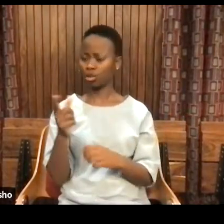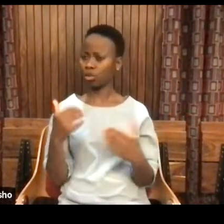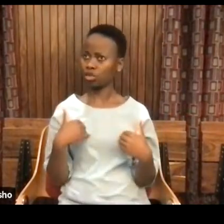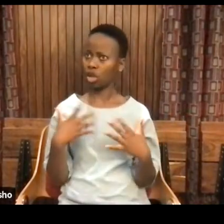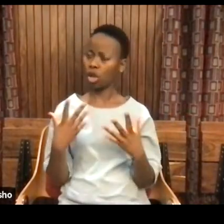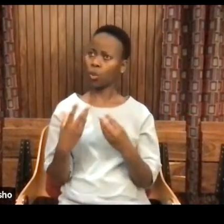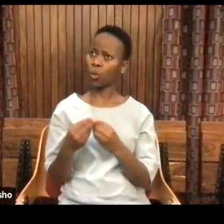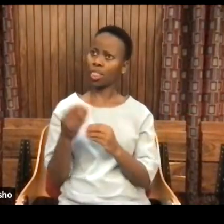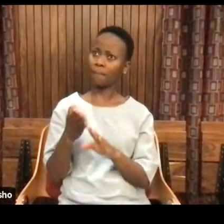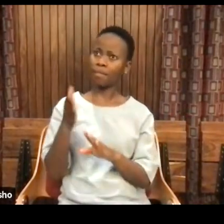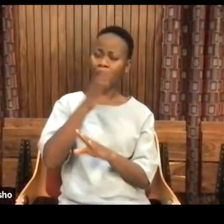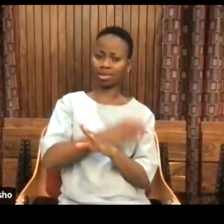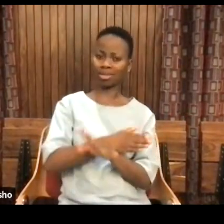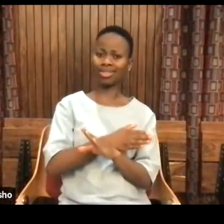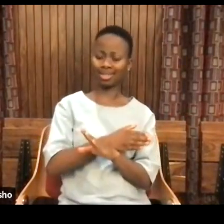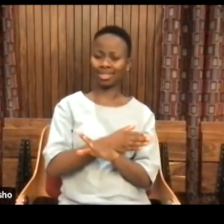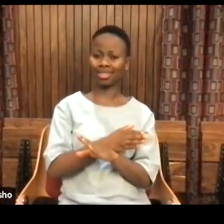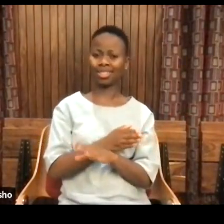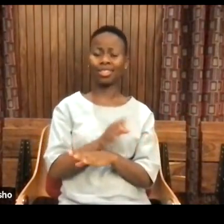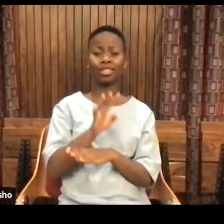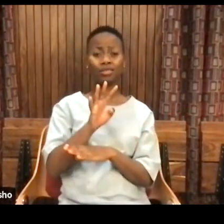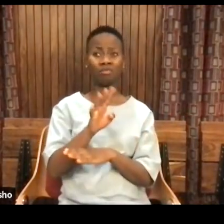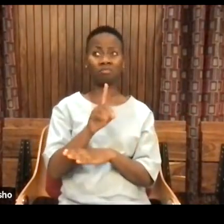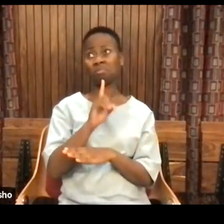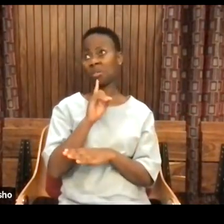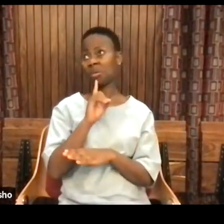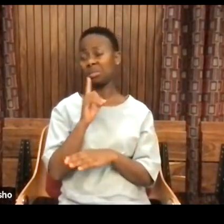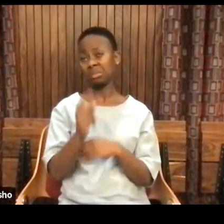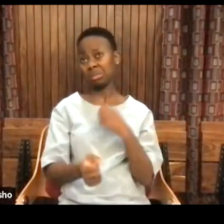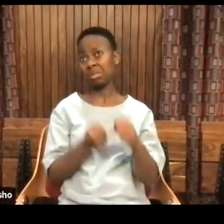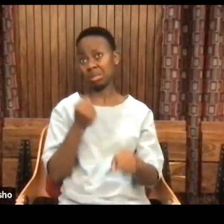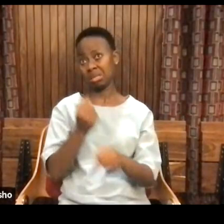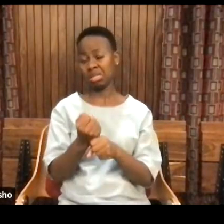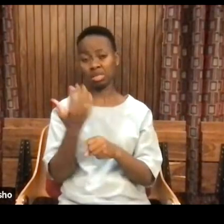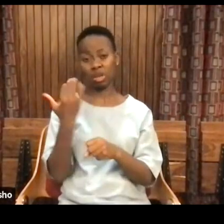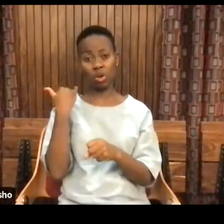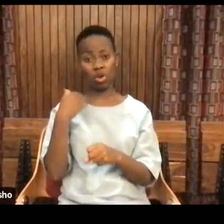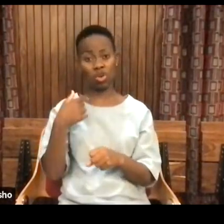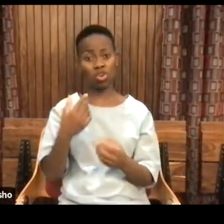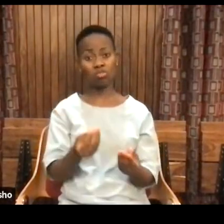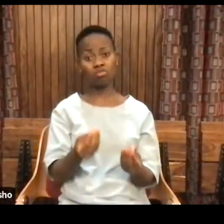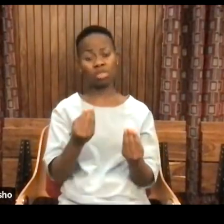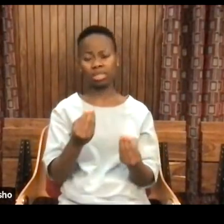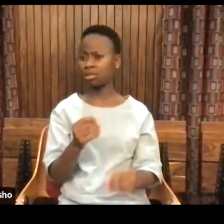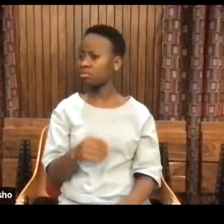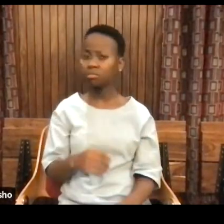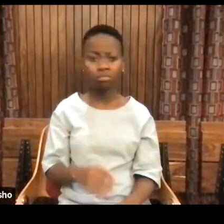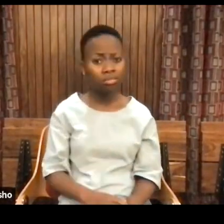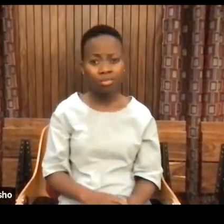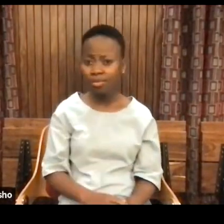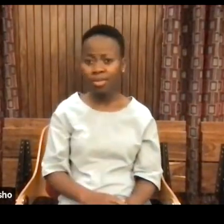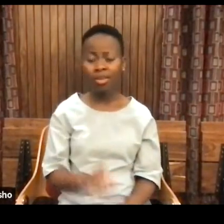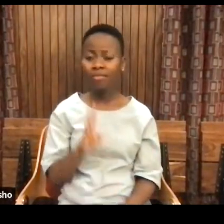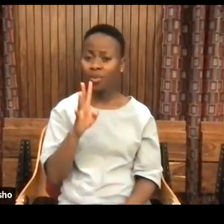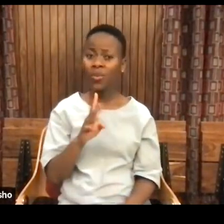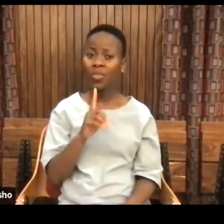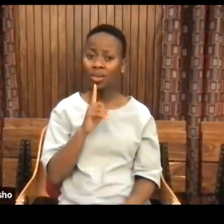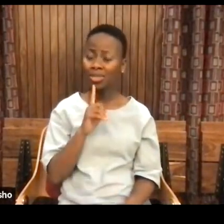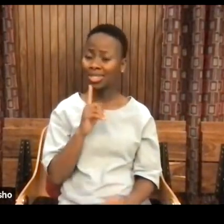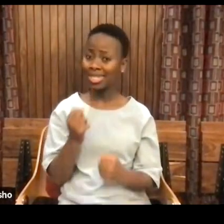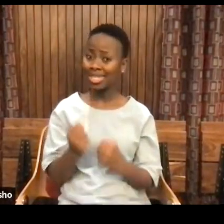past. So 2,500 years ago in ancient Greece? And they say, no, 4,000 years ago in ancient East Africa.